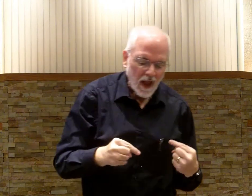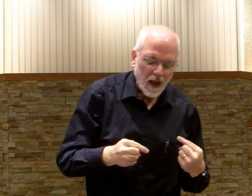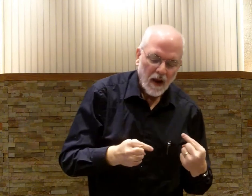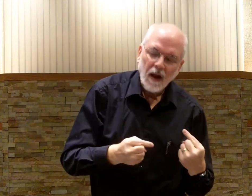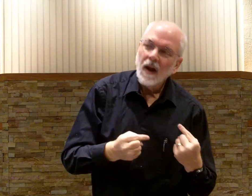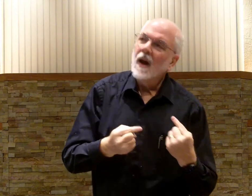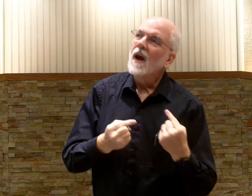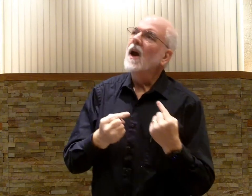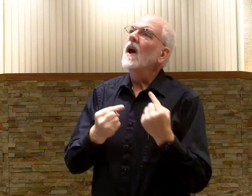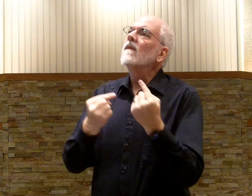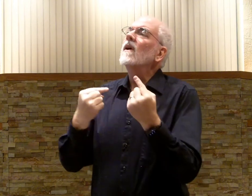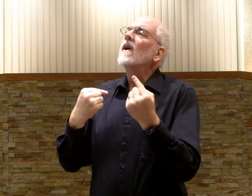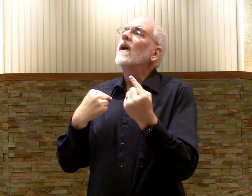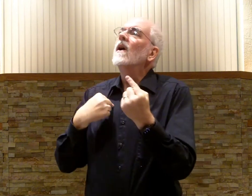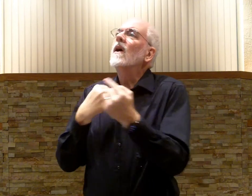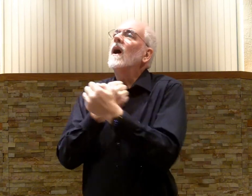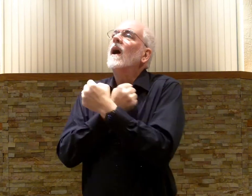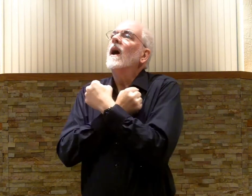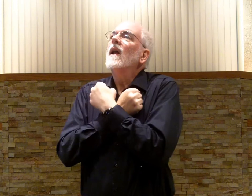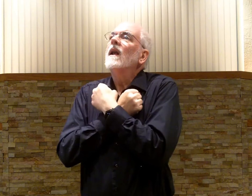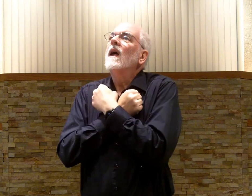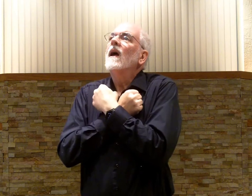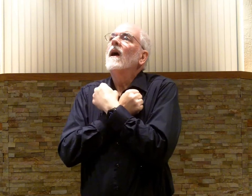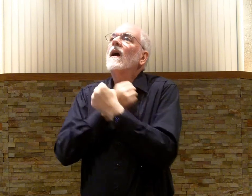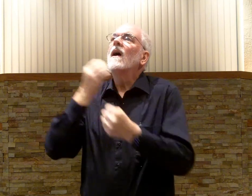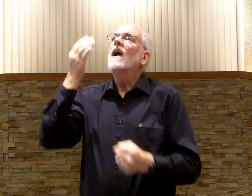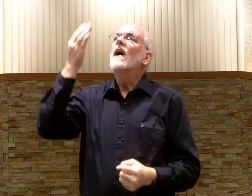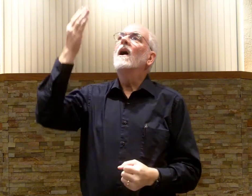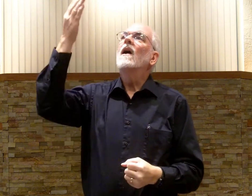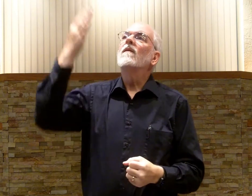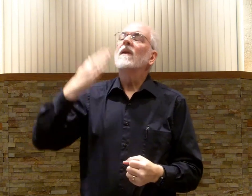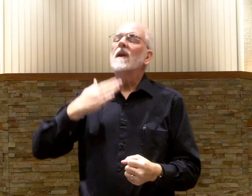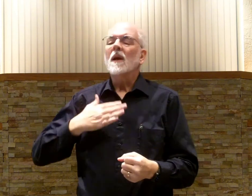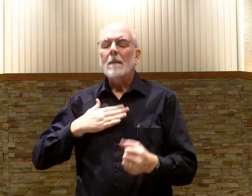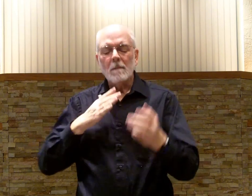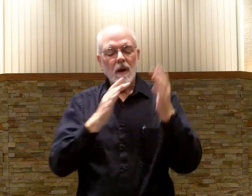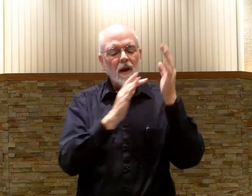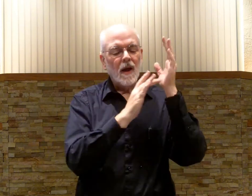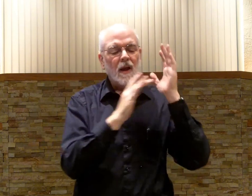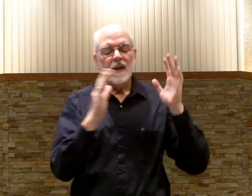if ever I love thee my